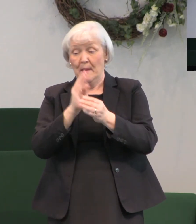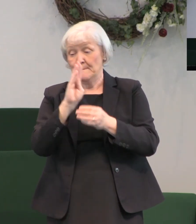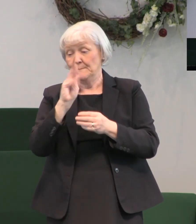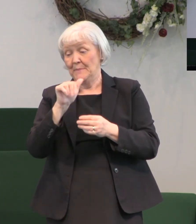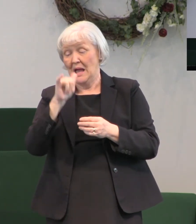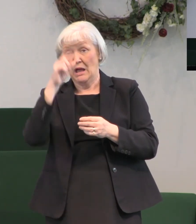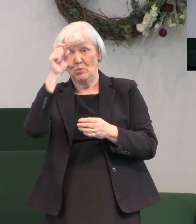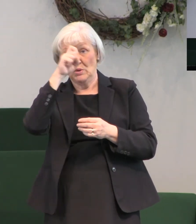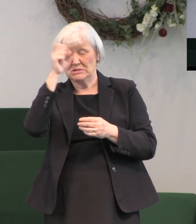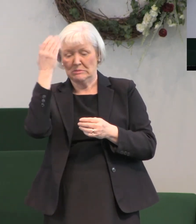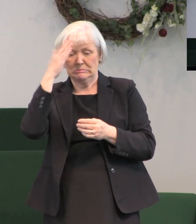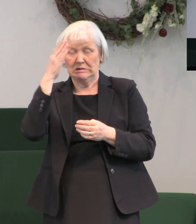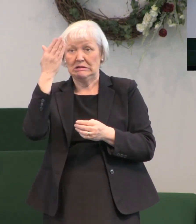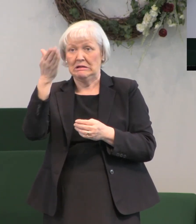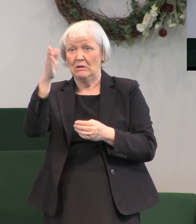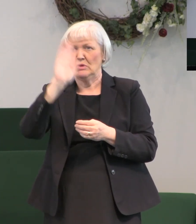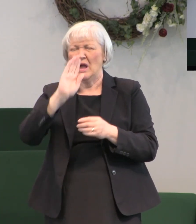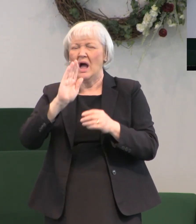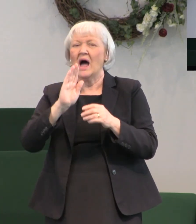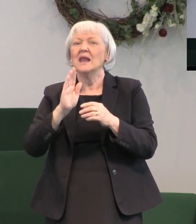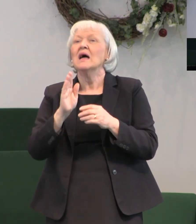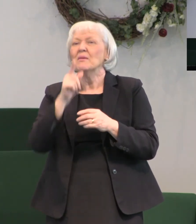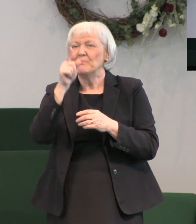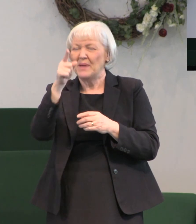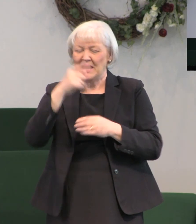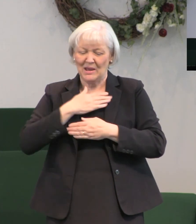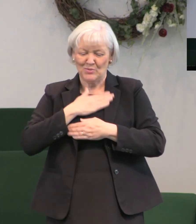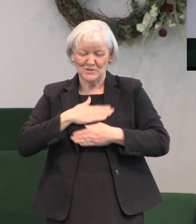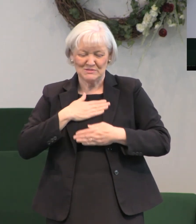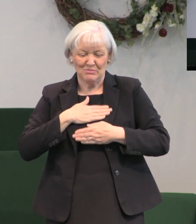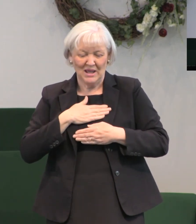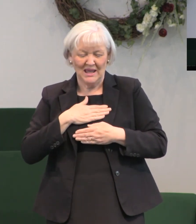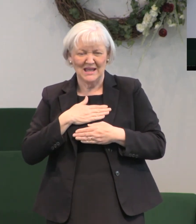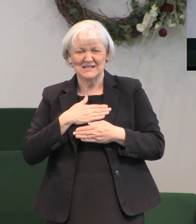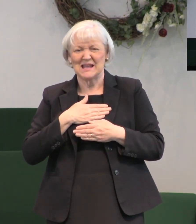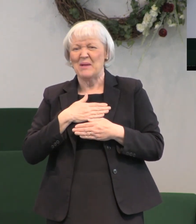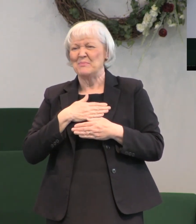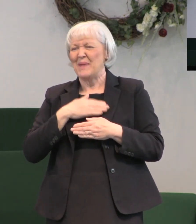pleased God by the foolishness of preaching to save them that believe